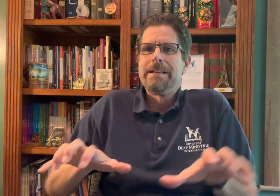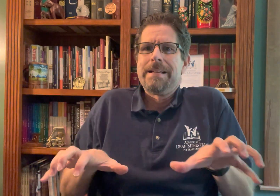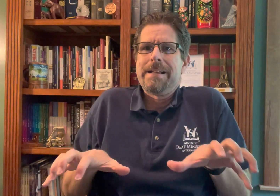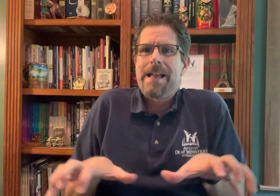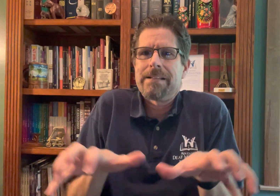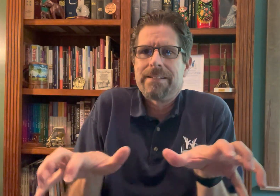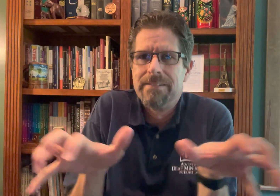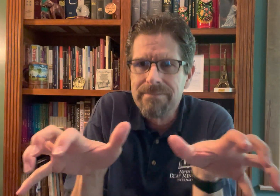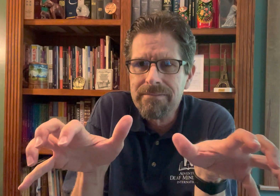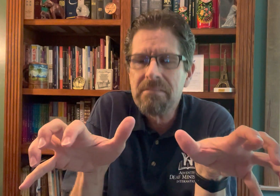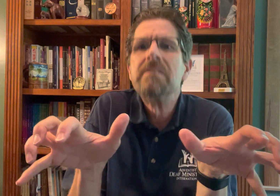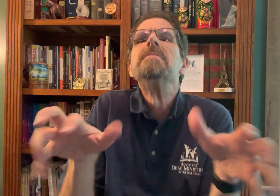is action.